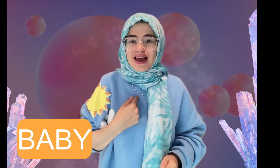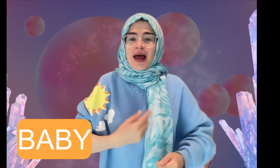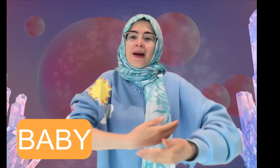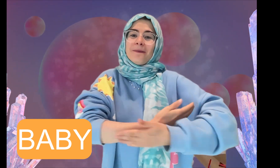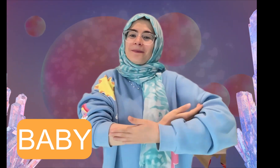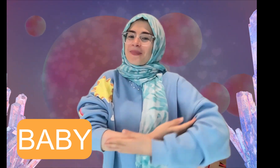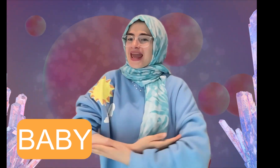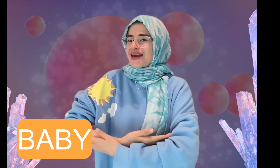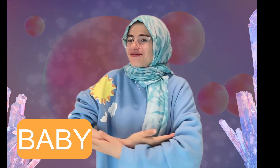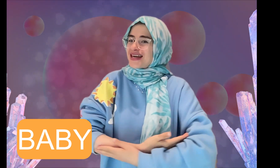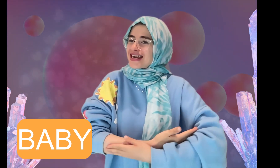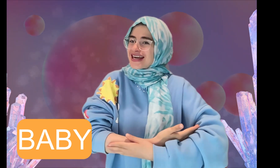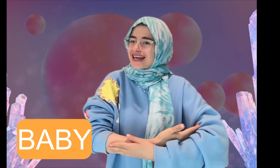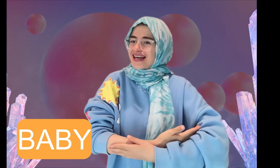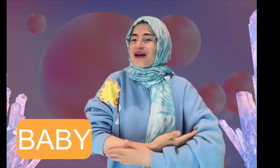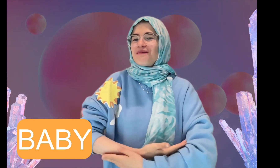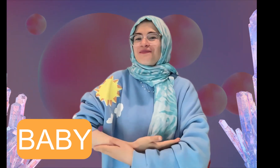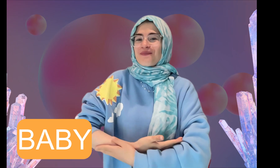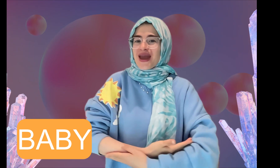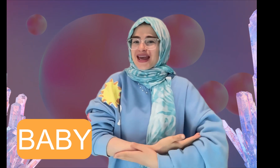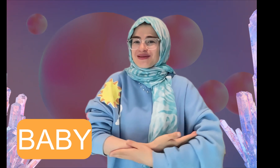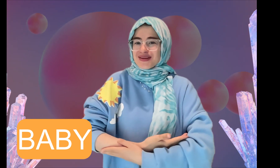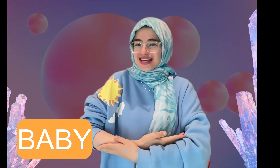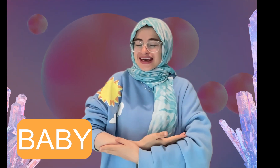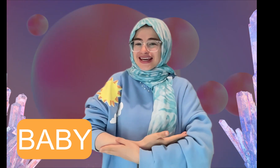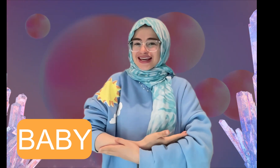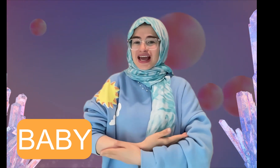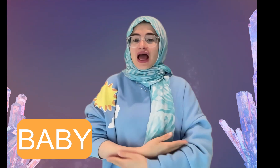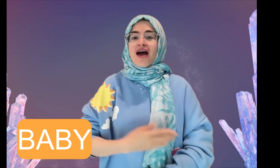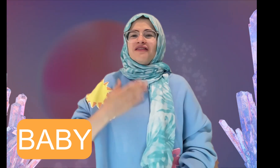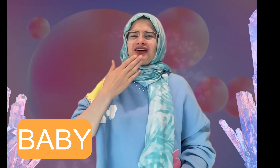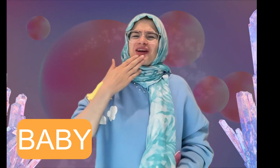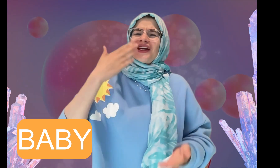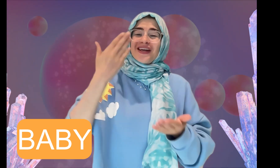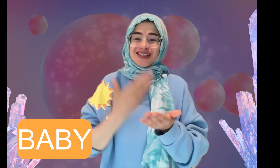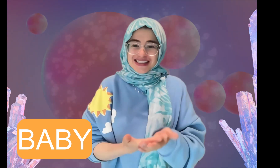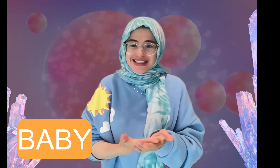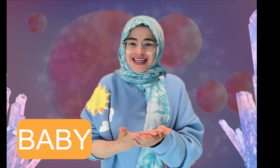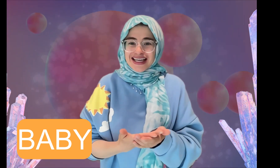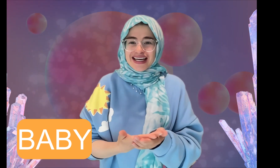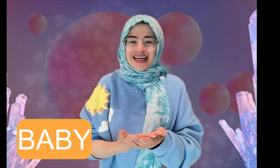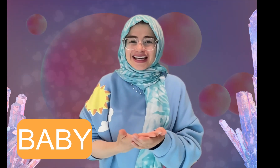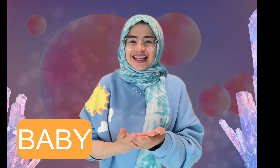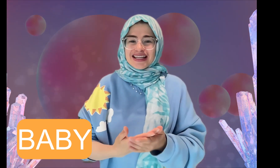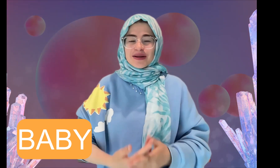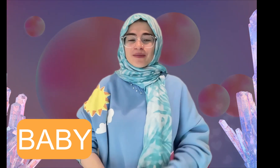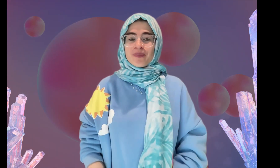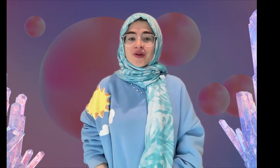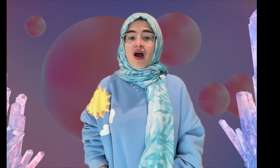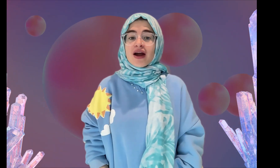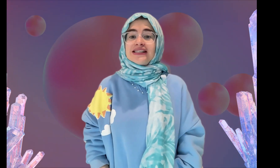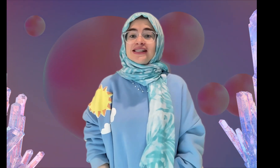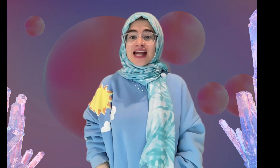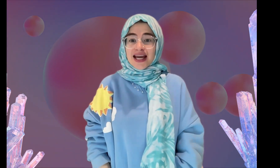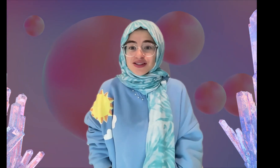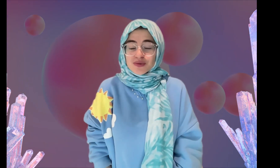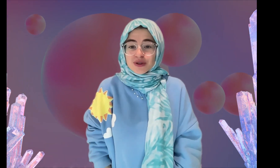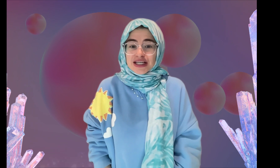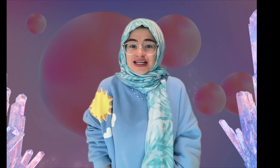Baby, baby. Baby, Very good! Our next word